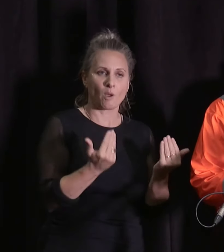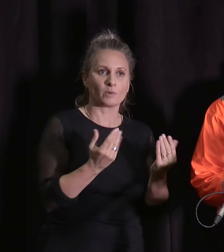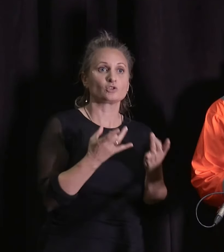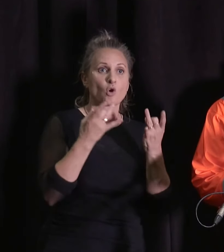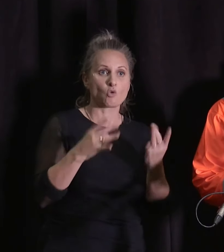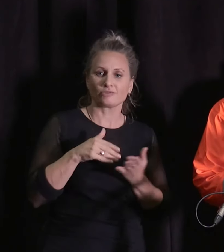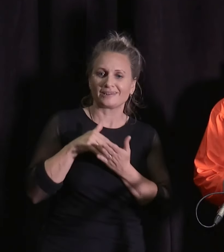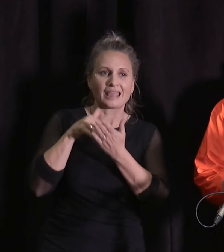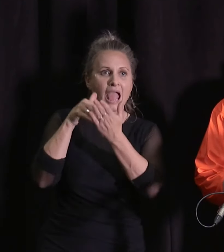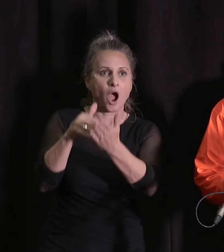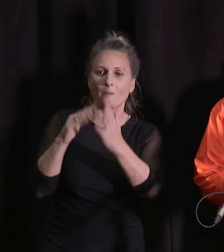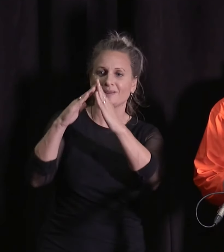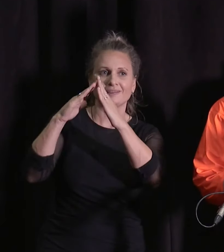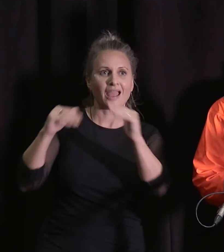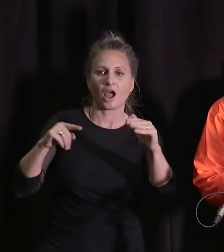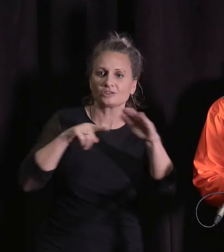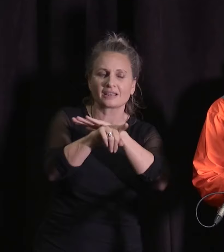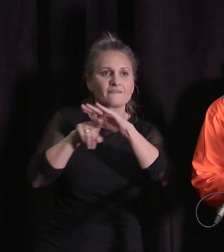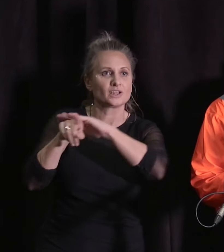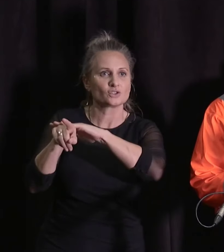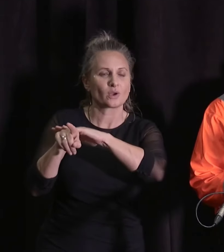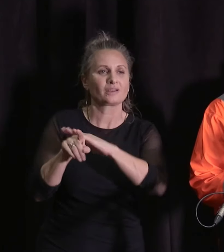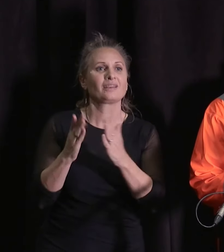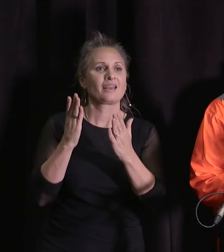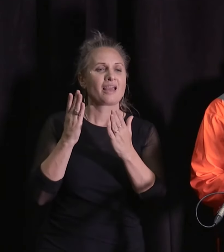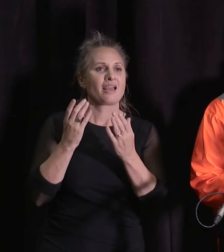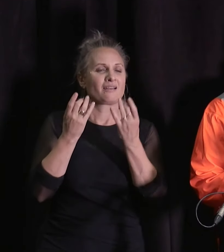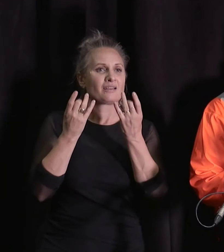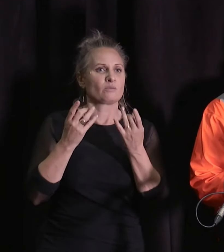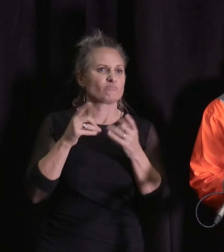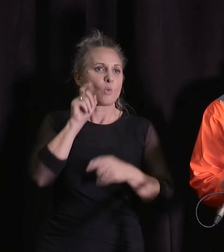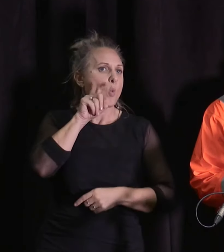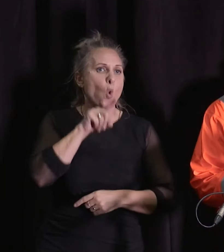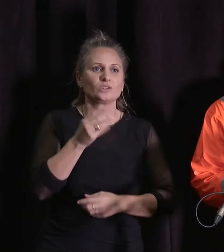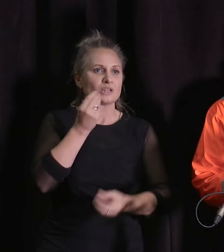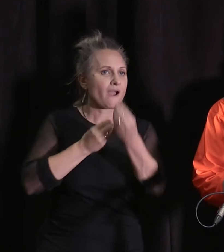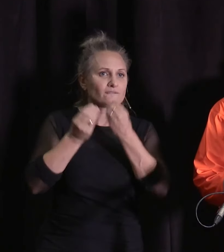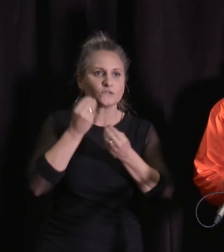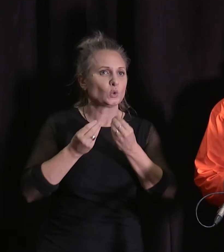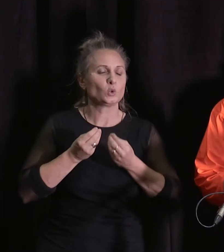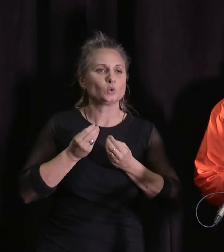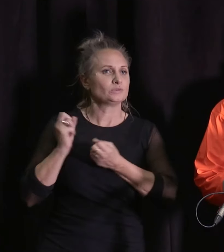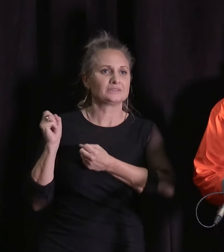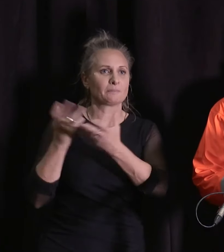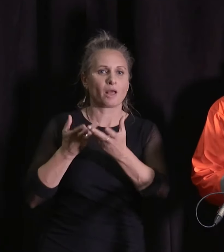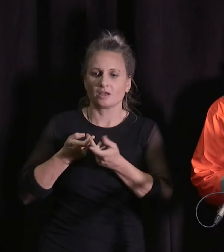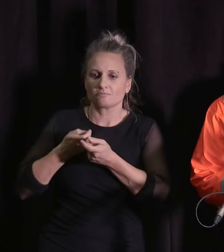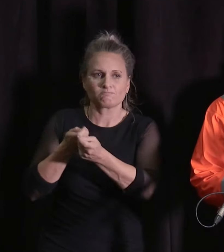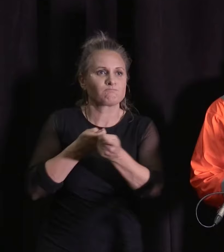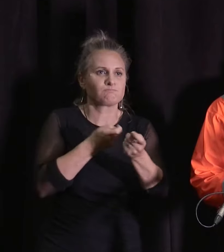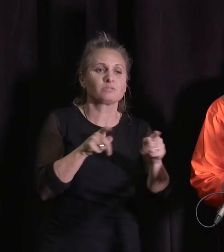helping with evacuations, helping to keep essential supplies moving and in due course helping with the cleanup